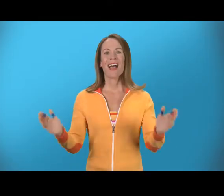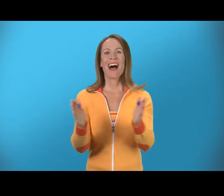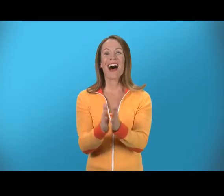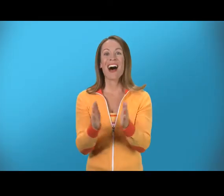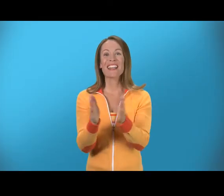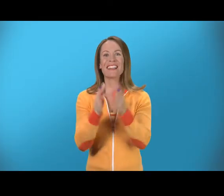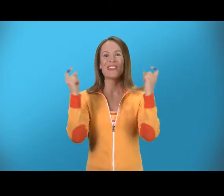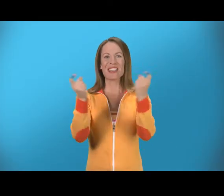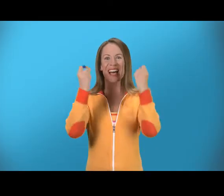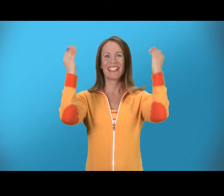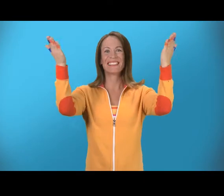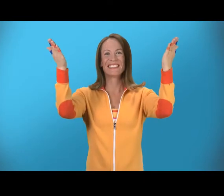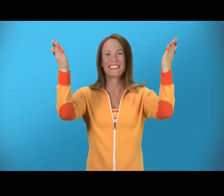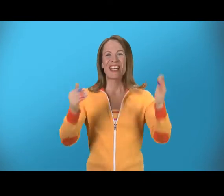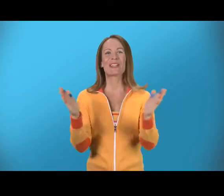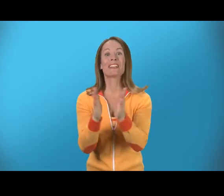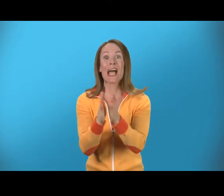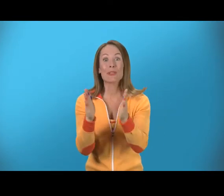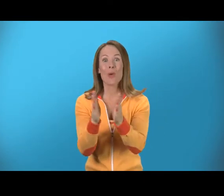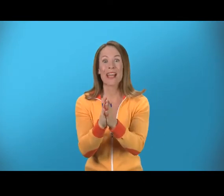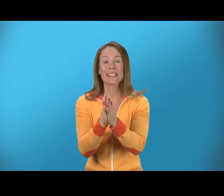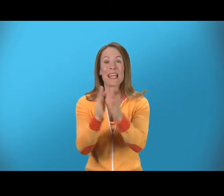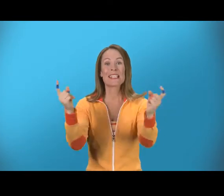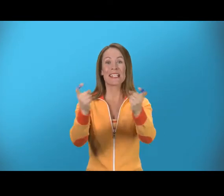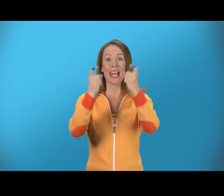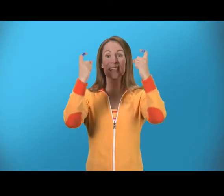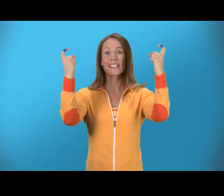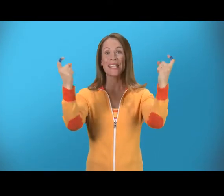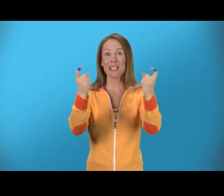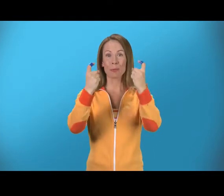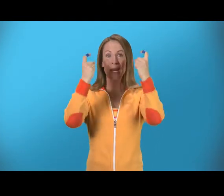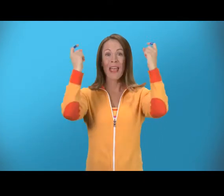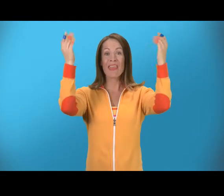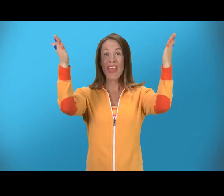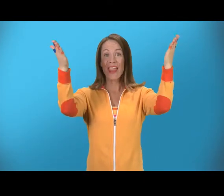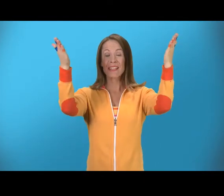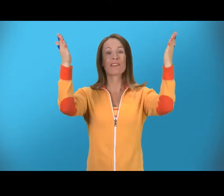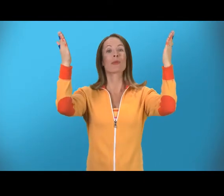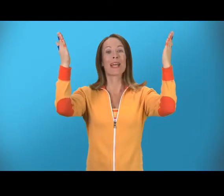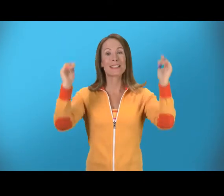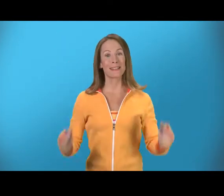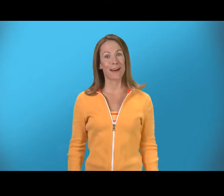Hallelujah. You clap twice, sign celebrate, and then give praise to God.